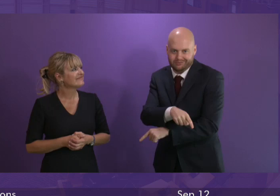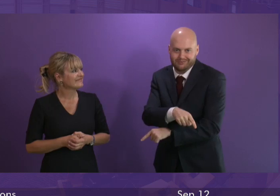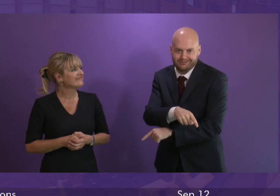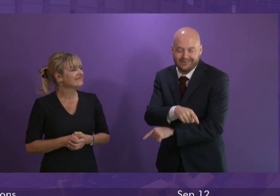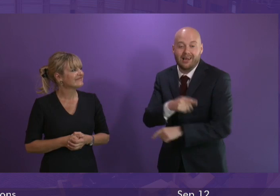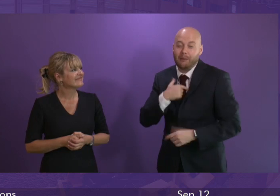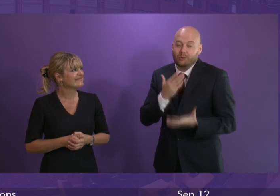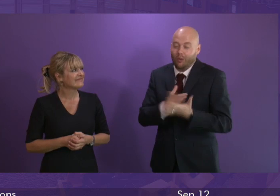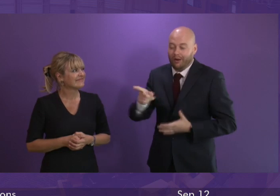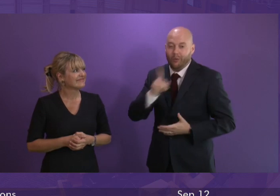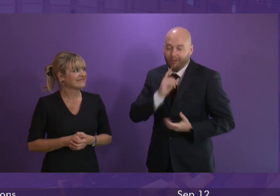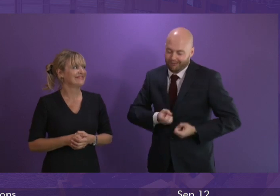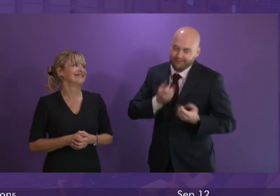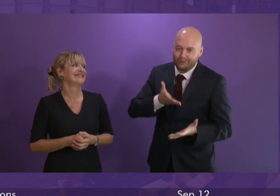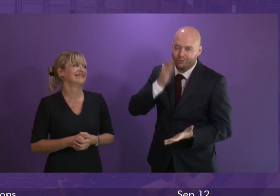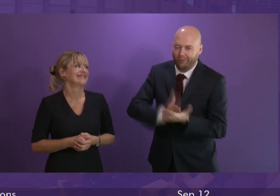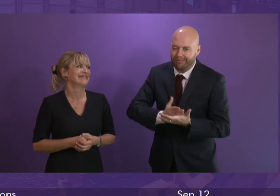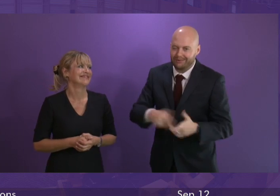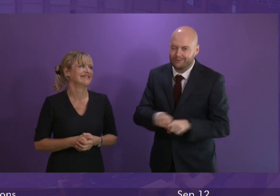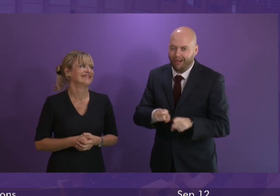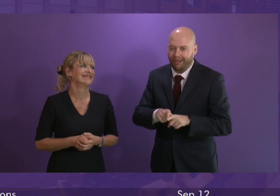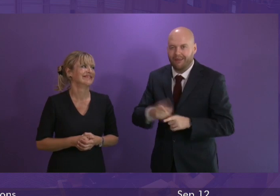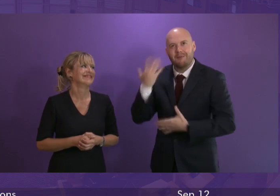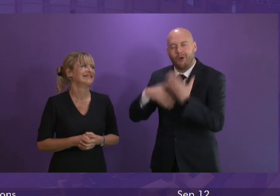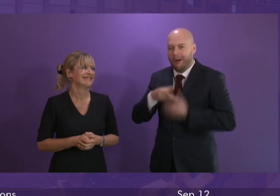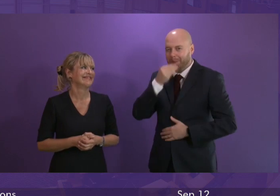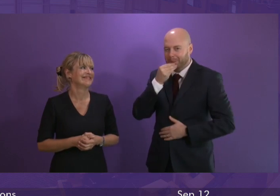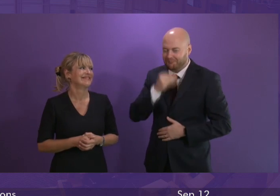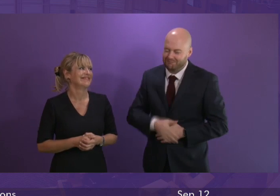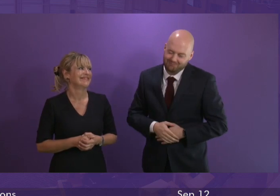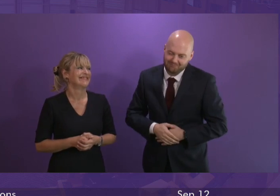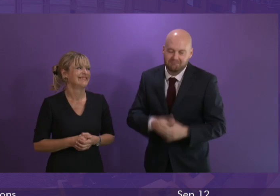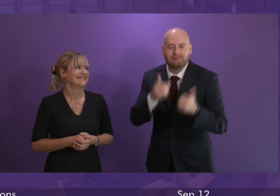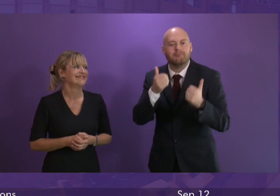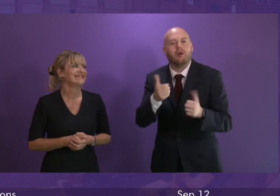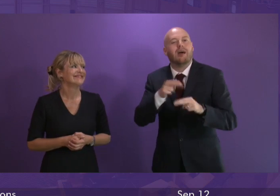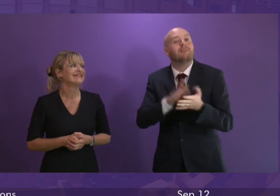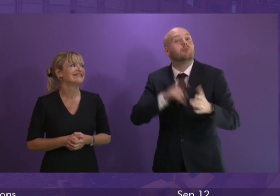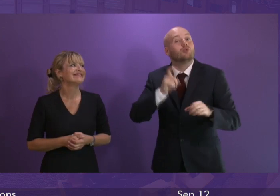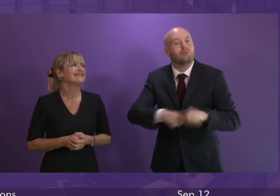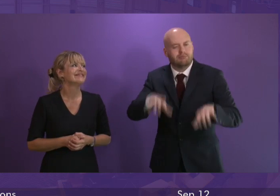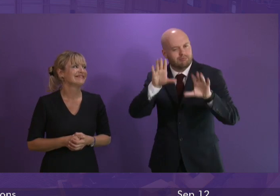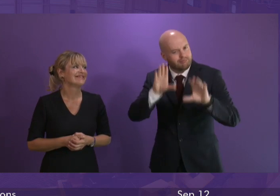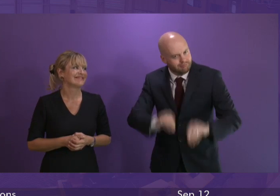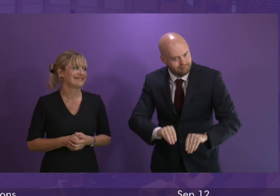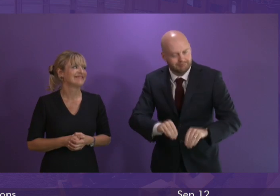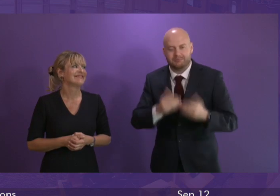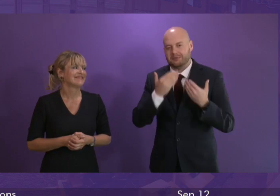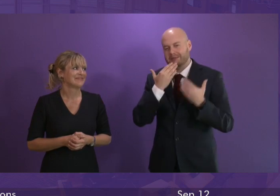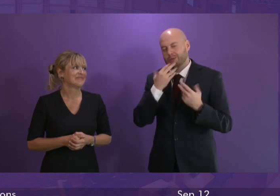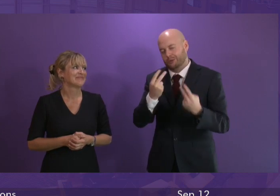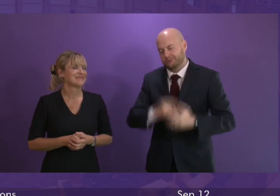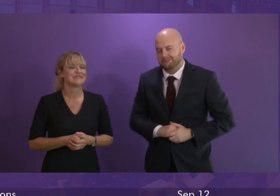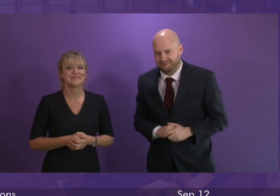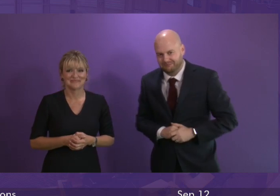tell us what he really thinks of the members of this parliament and on that note I'm going to suspend before we resume with members business a short